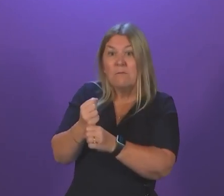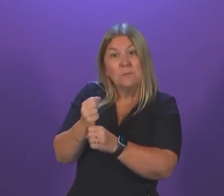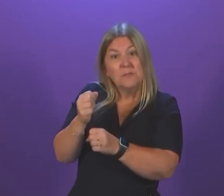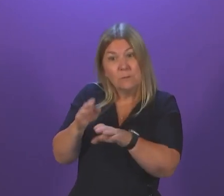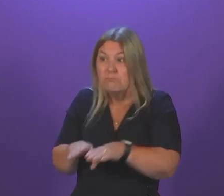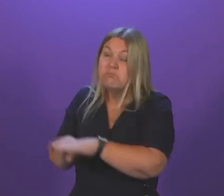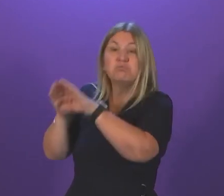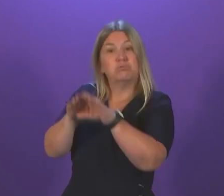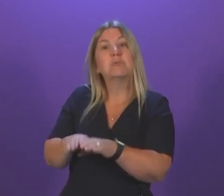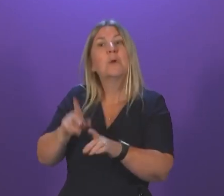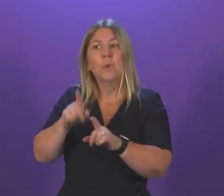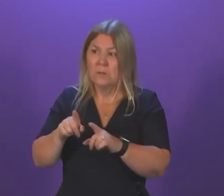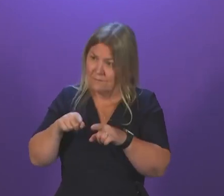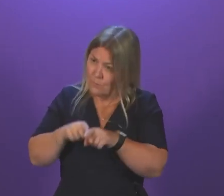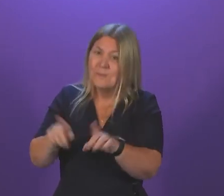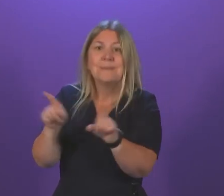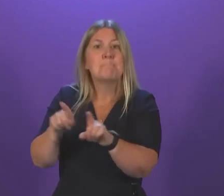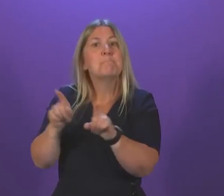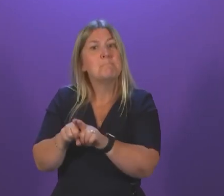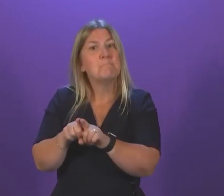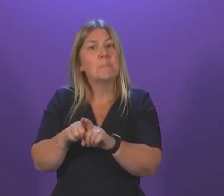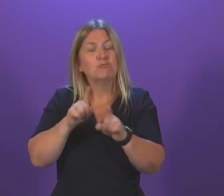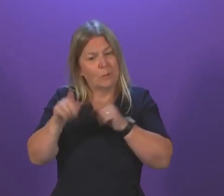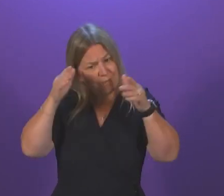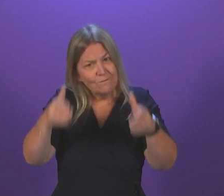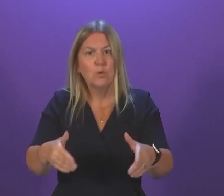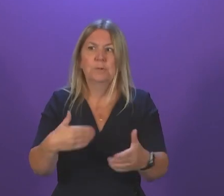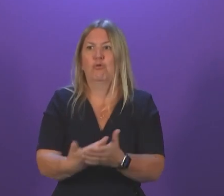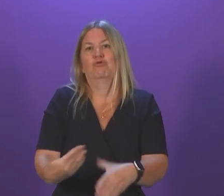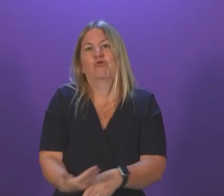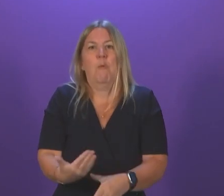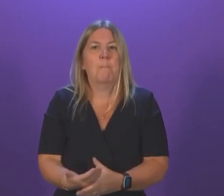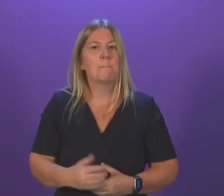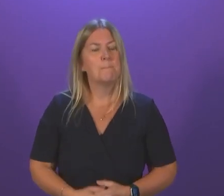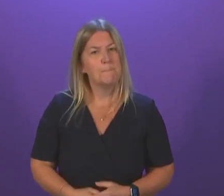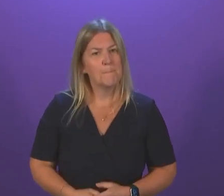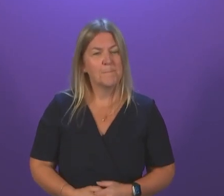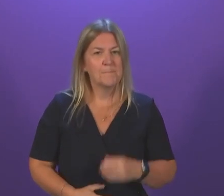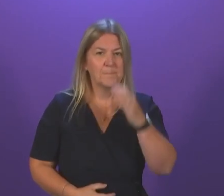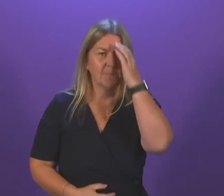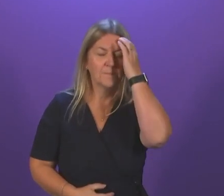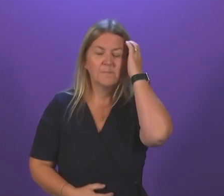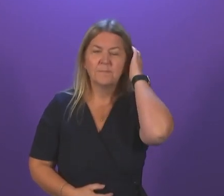We will focus on that job each and every single day. Question number two, Anish Sarwath.